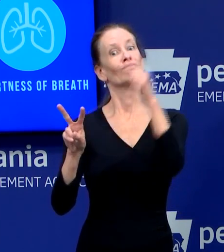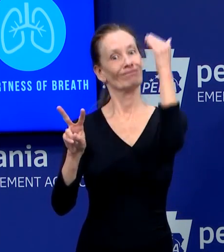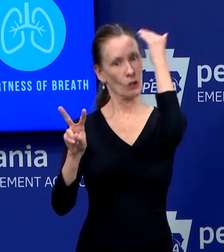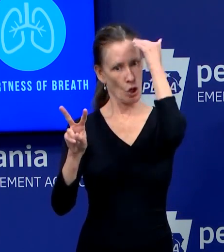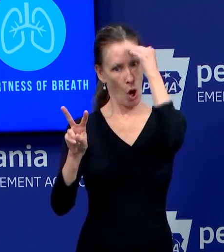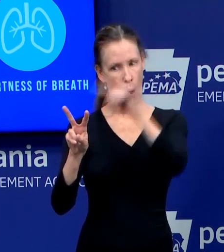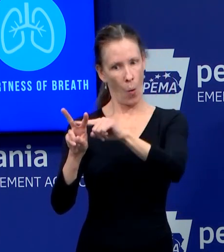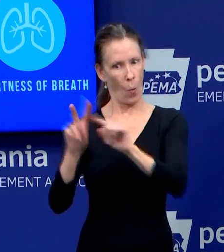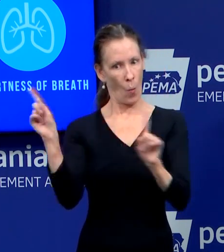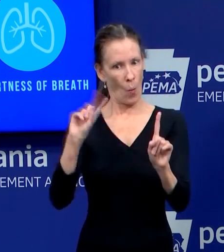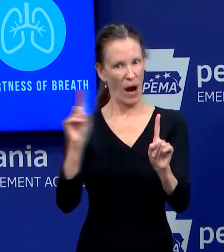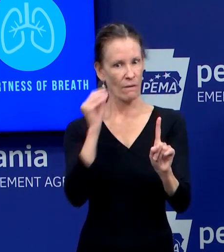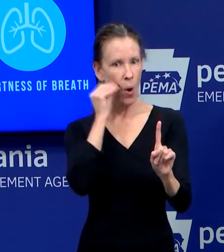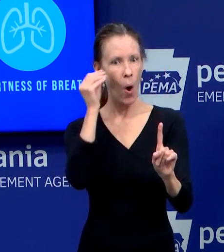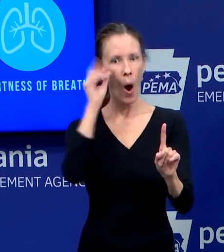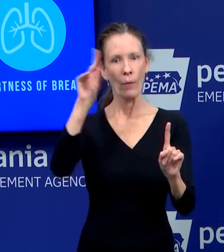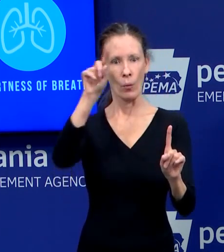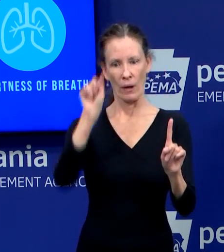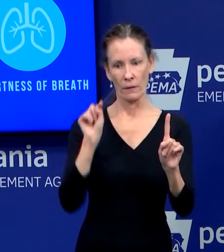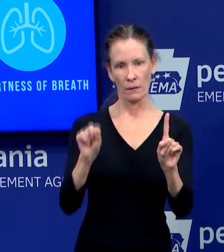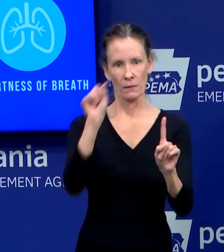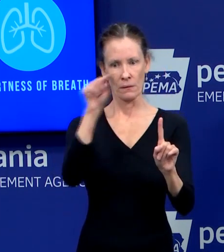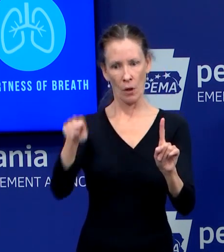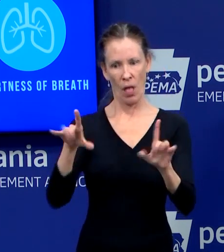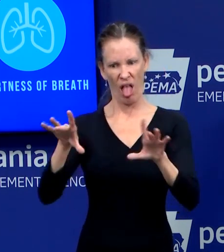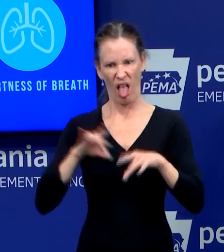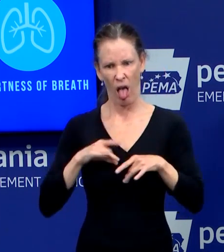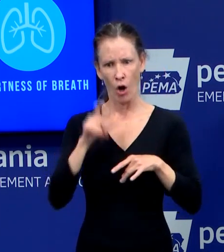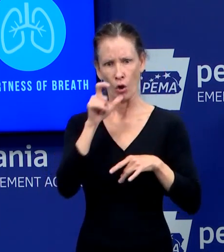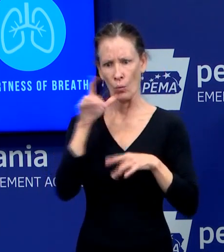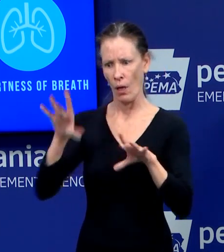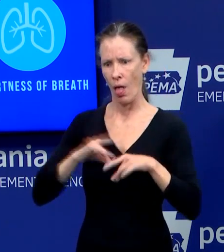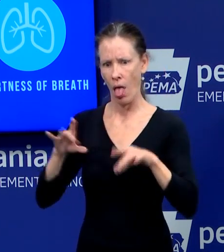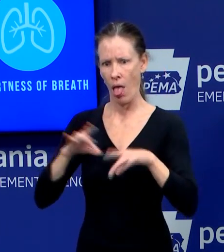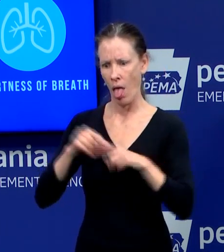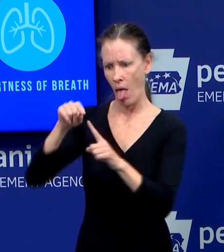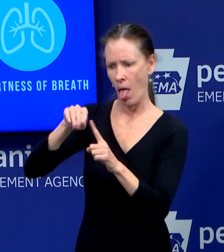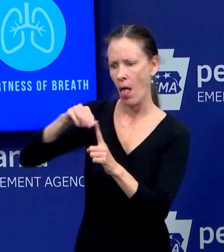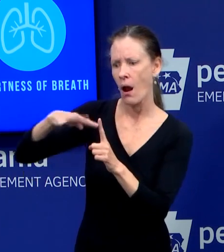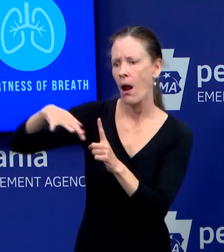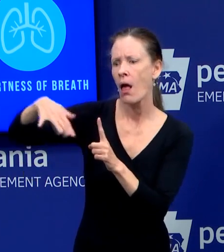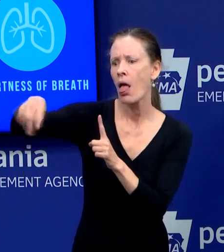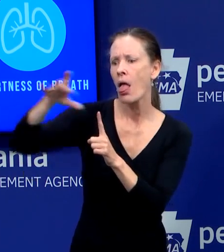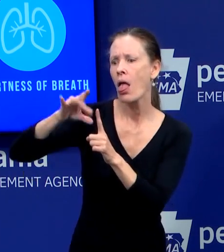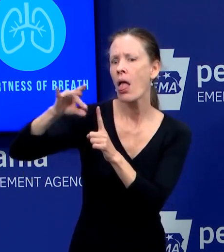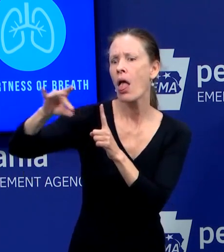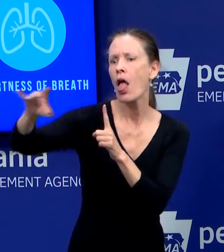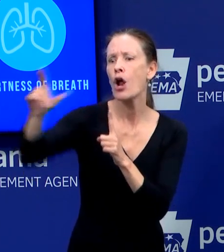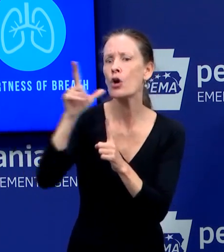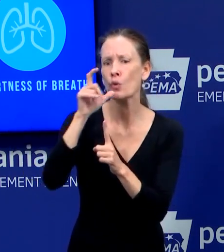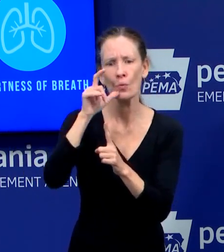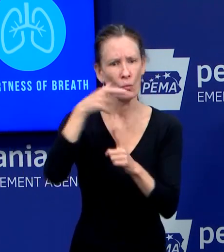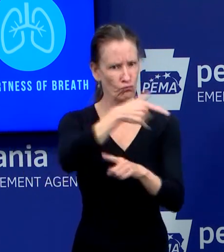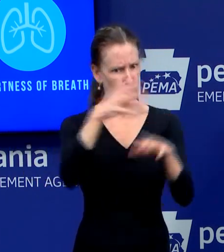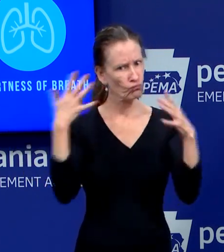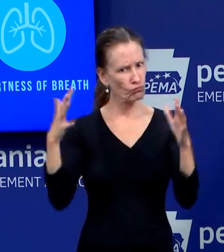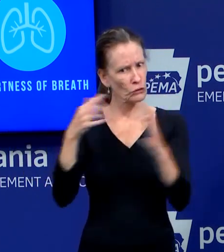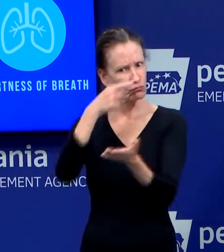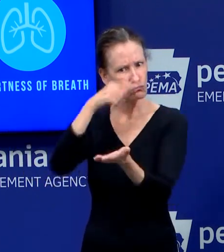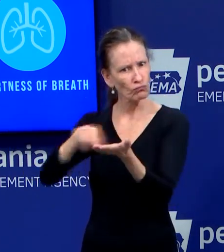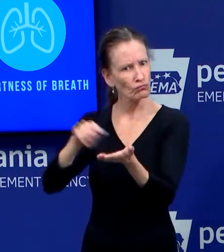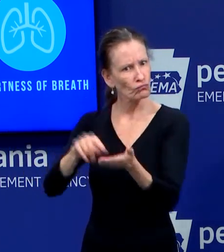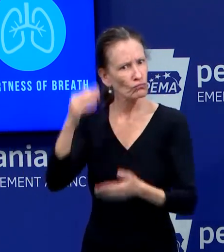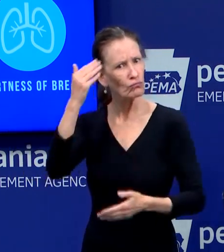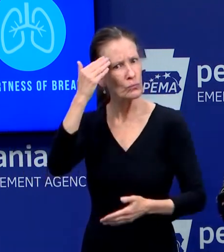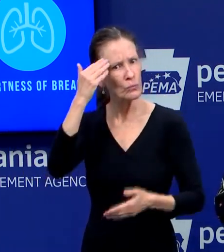individuals came in contact with the virus, not community spread, and one which is still under investigation. No, it's not the one that's been under investigation. We can't go.